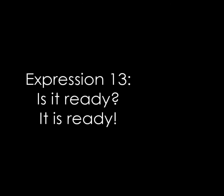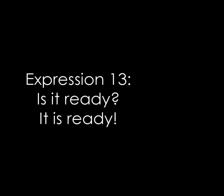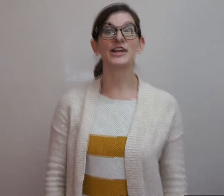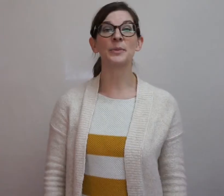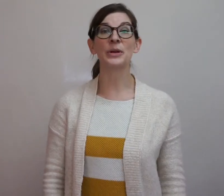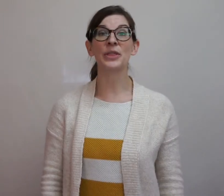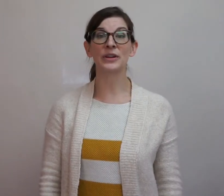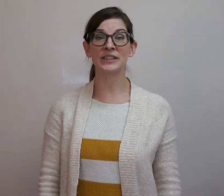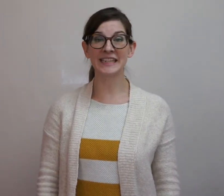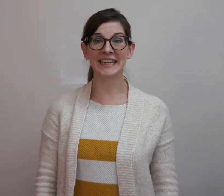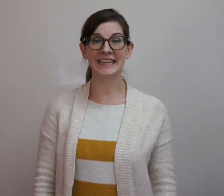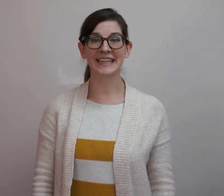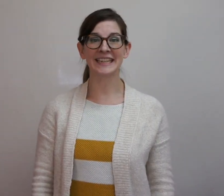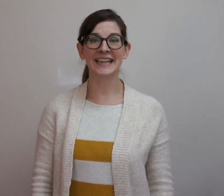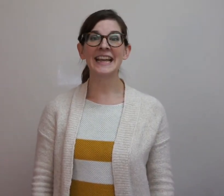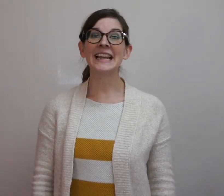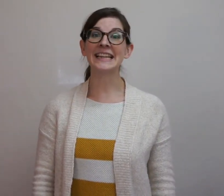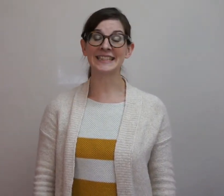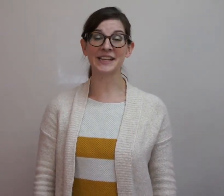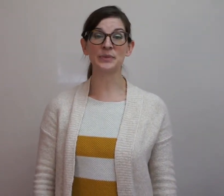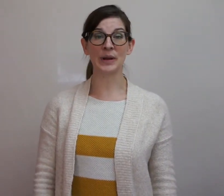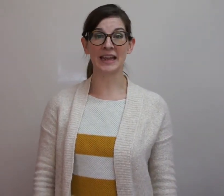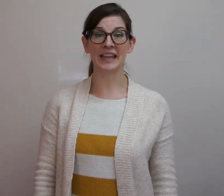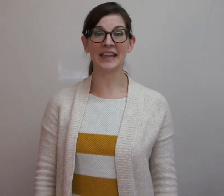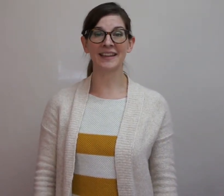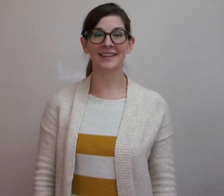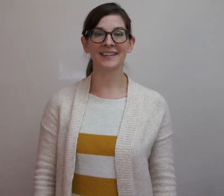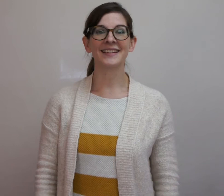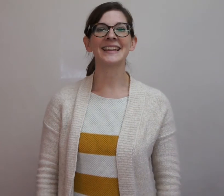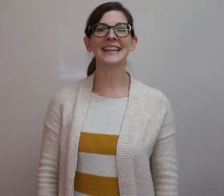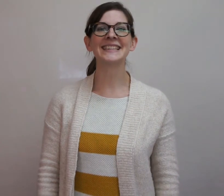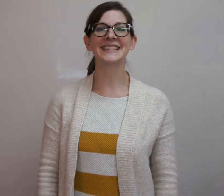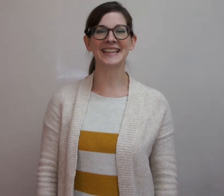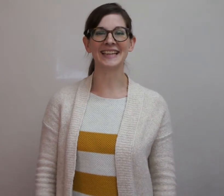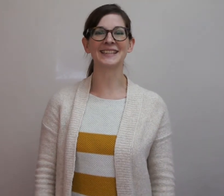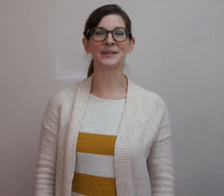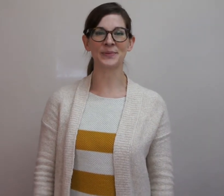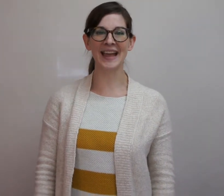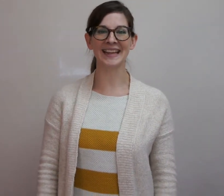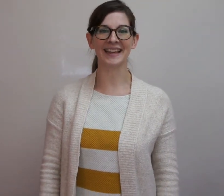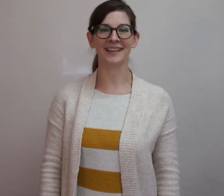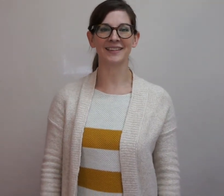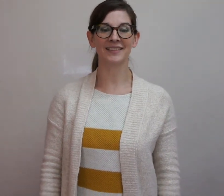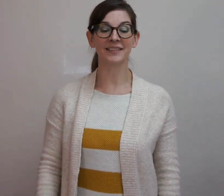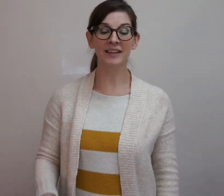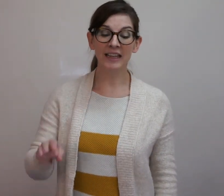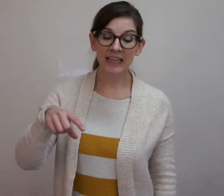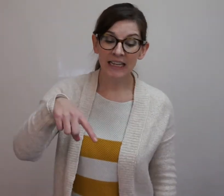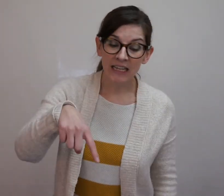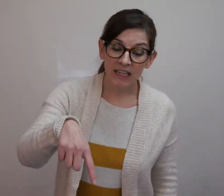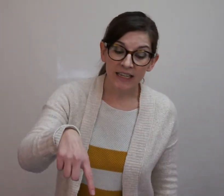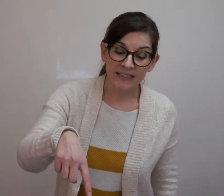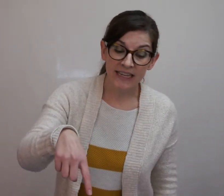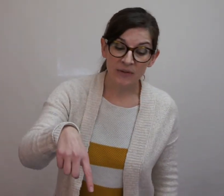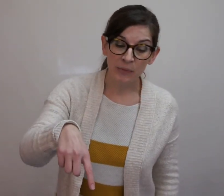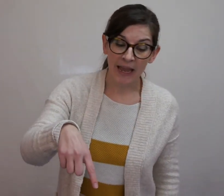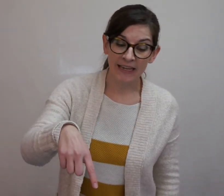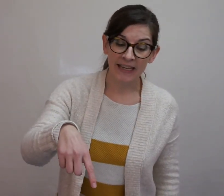Number thirteen, is it ready? It is ready. Is it